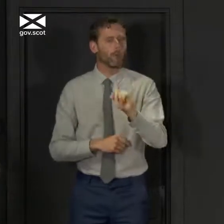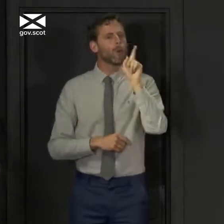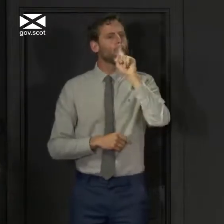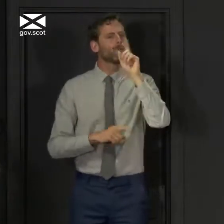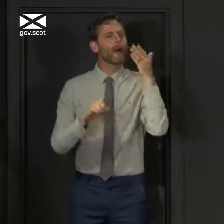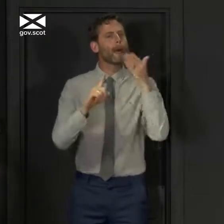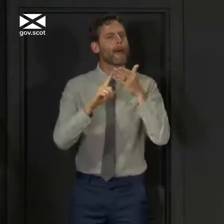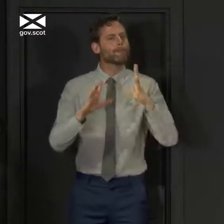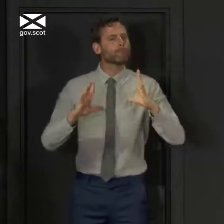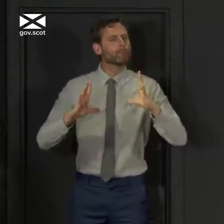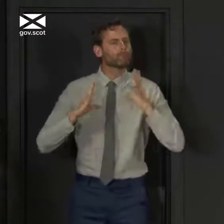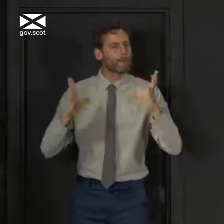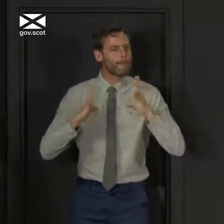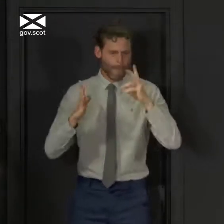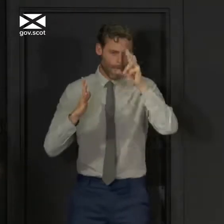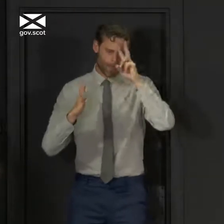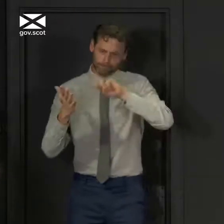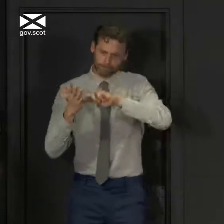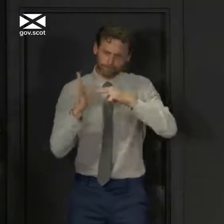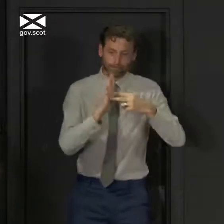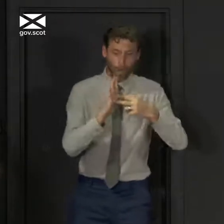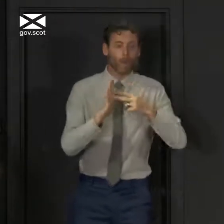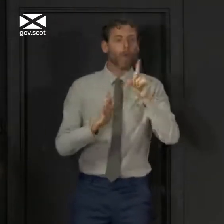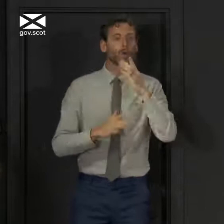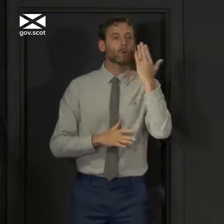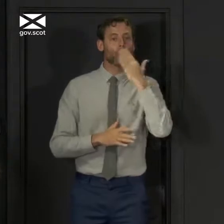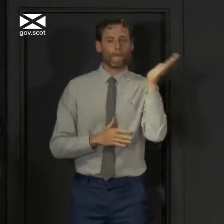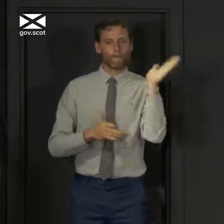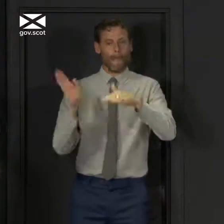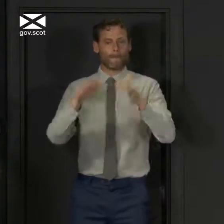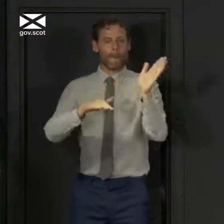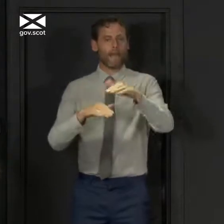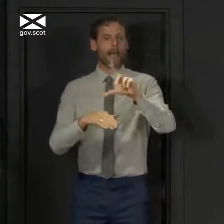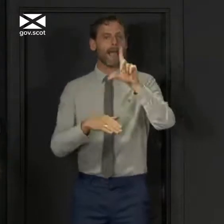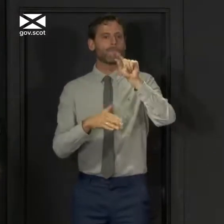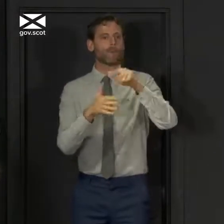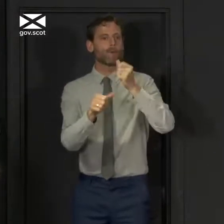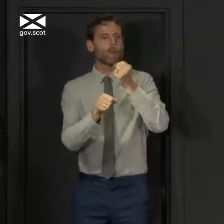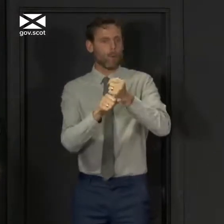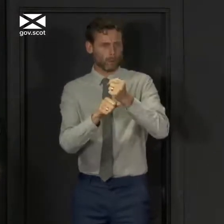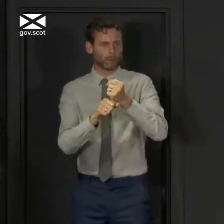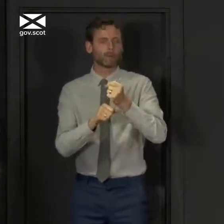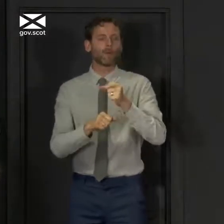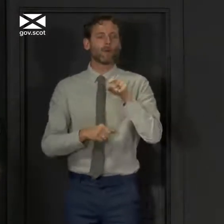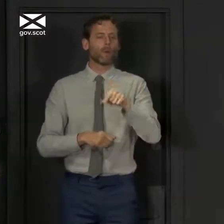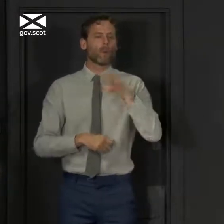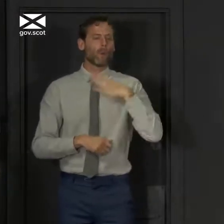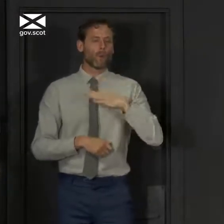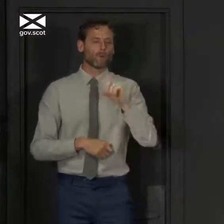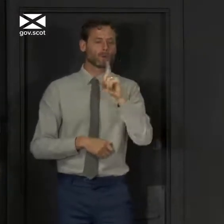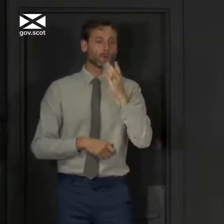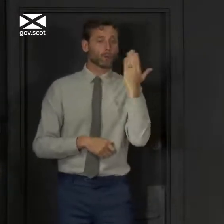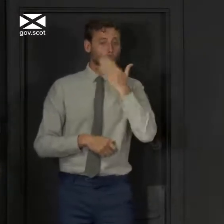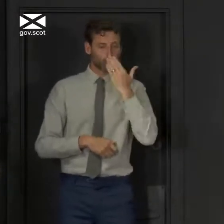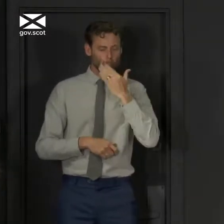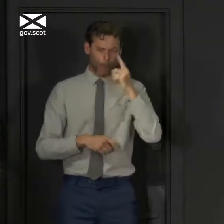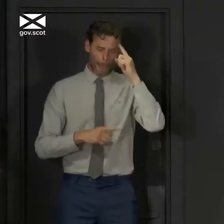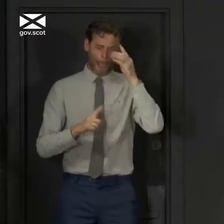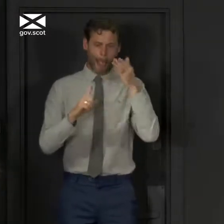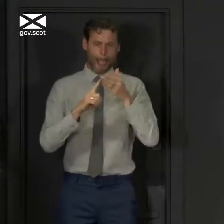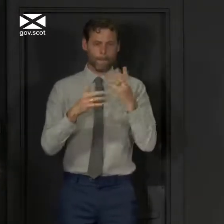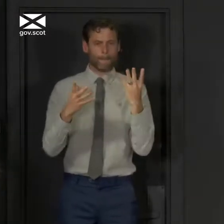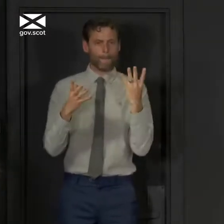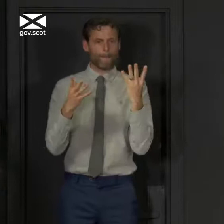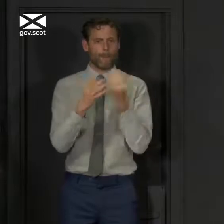for a blended in-school-at-home model of learning. And from next Wednesday onwards, that's the 3rd of June, childcare